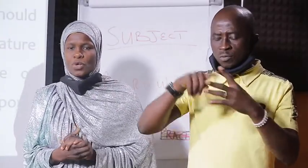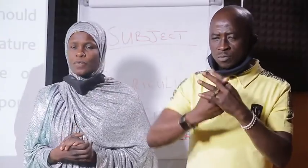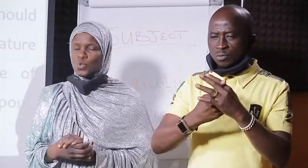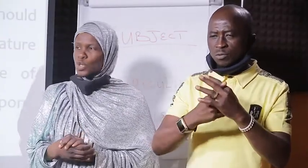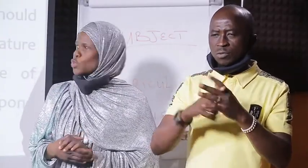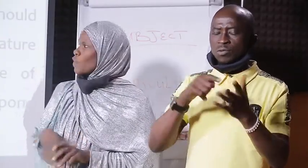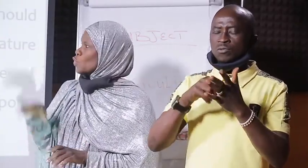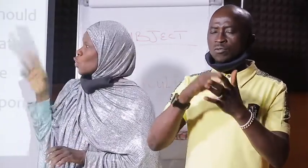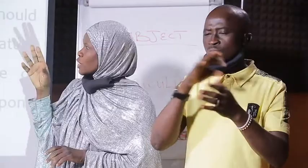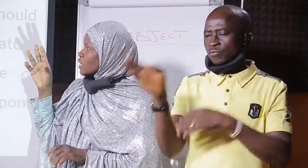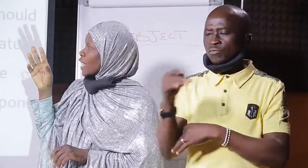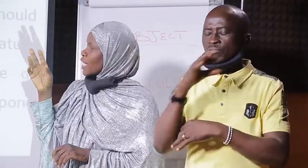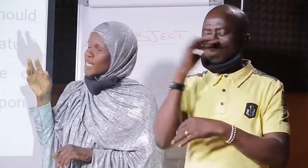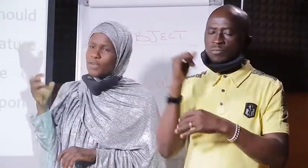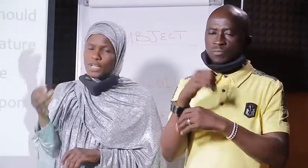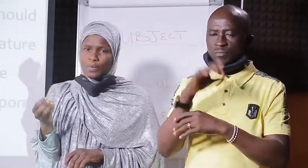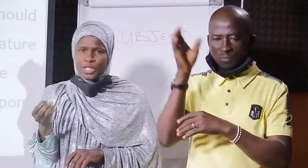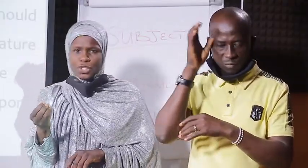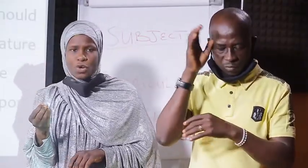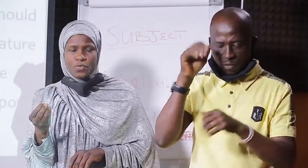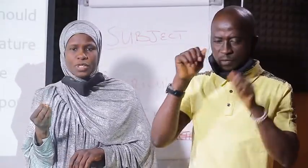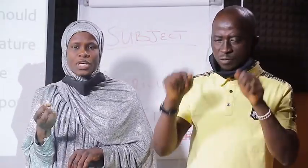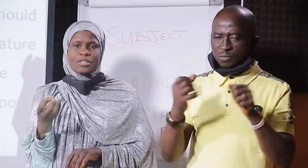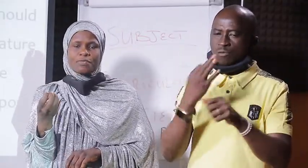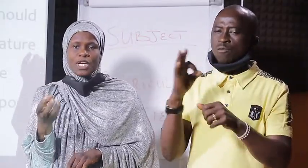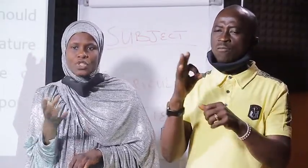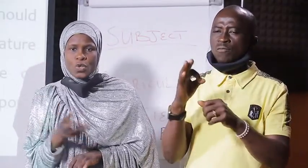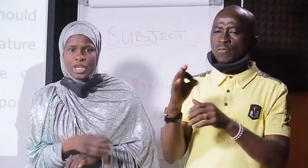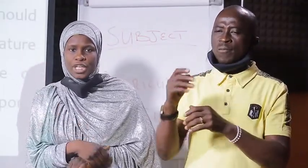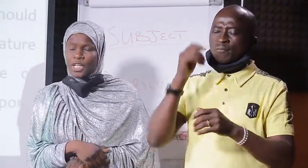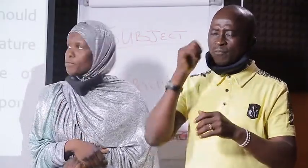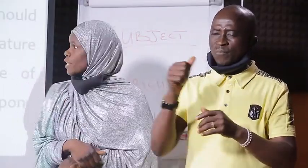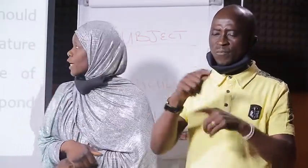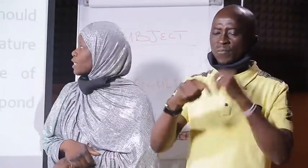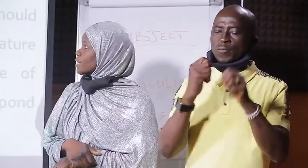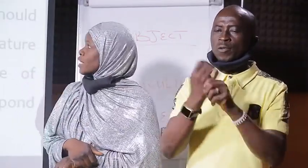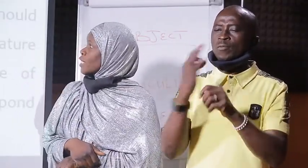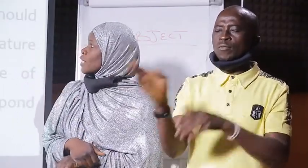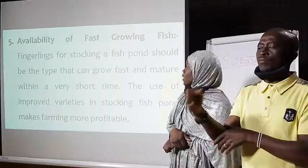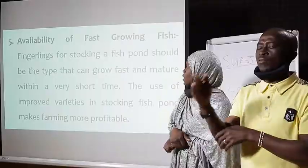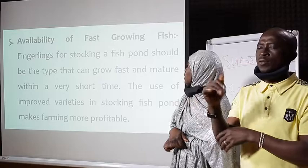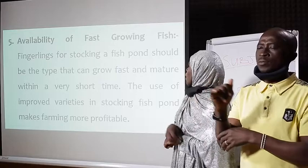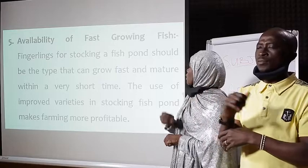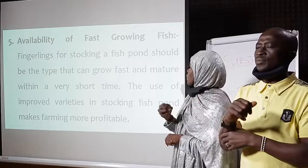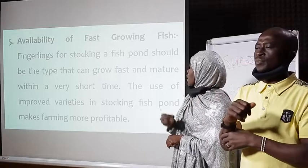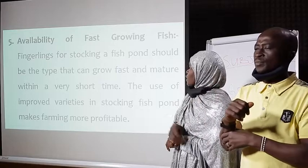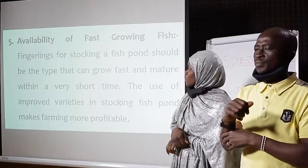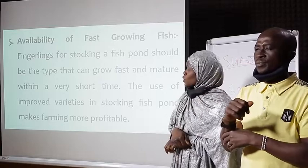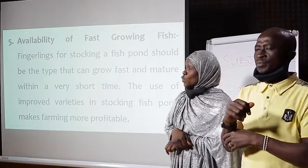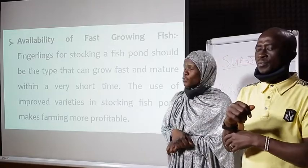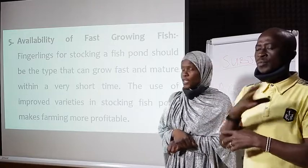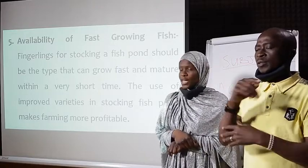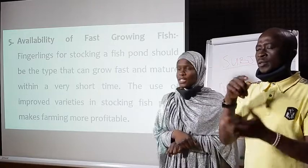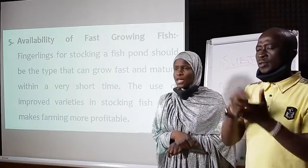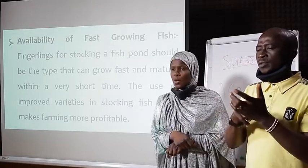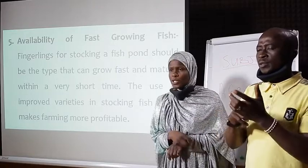you have to what you have to consider the availability of what the fast growing fingerlings and we say these